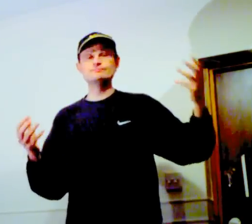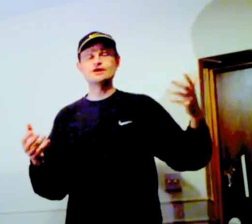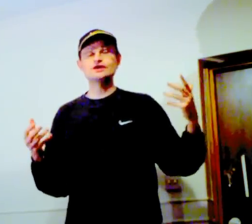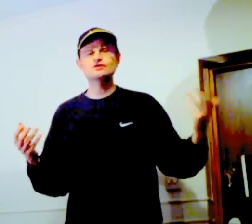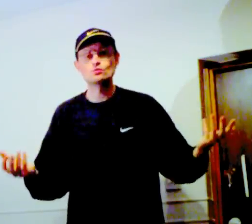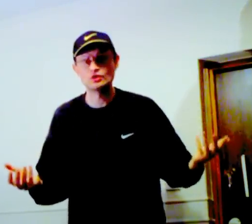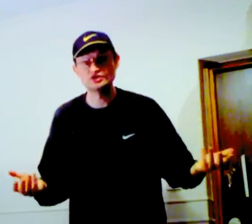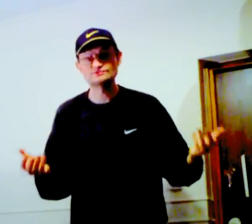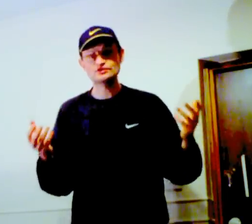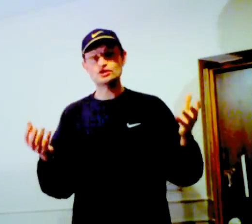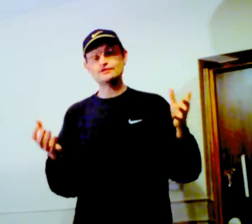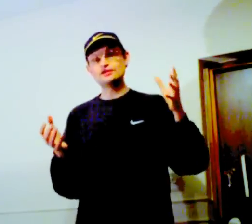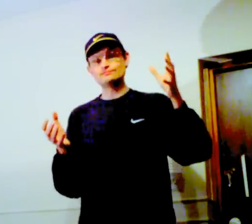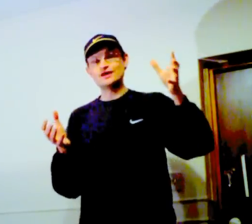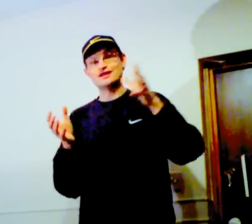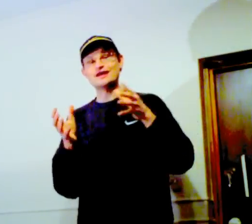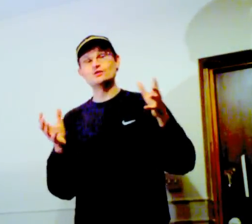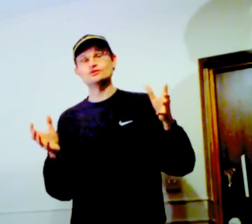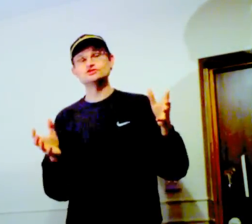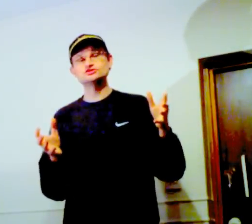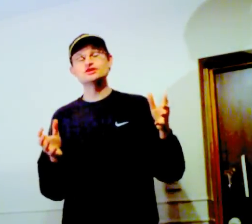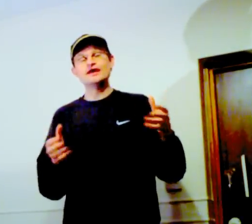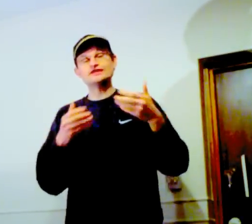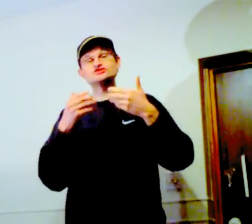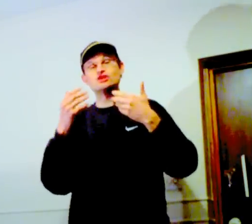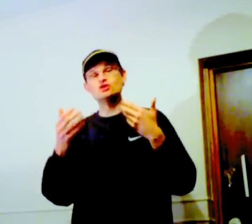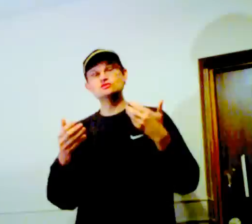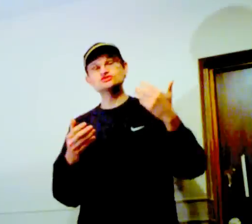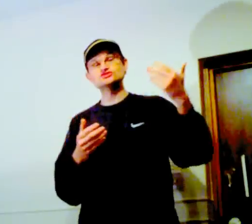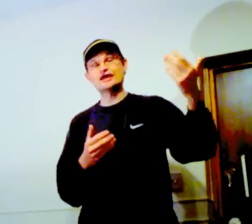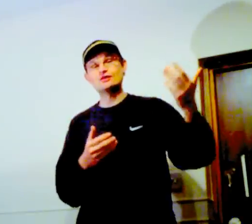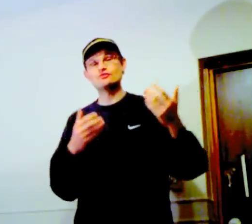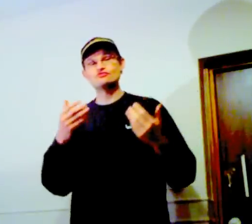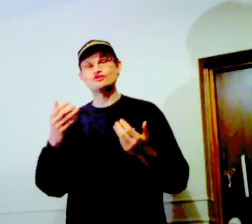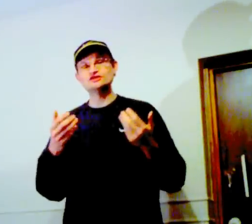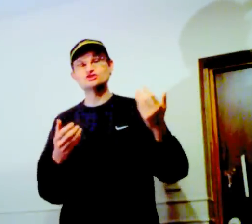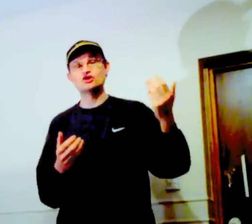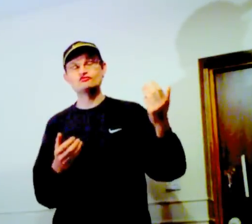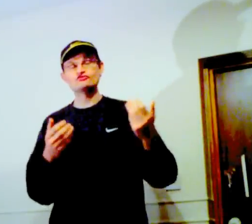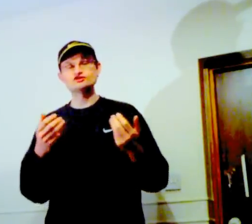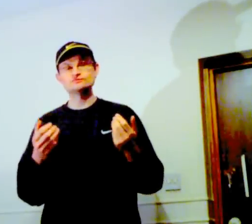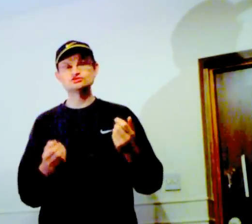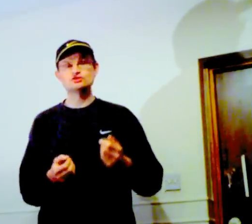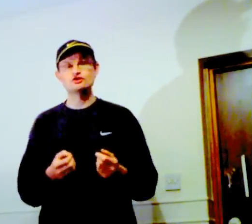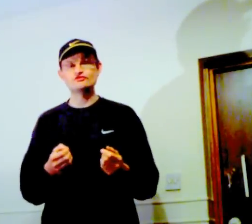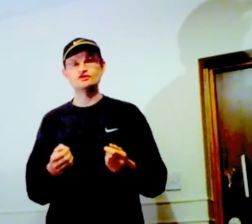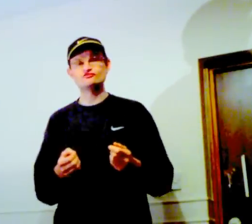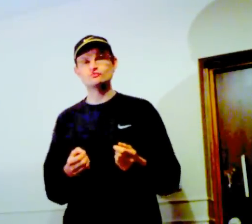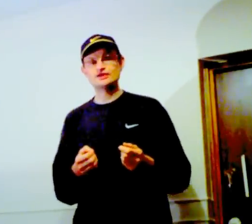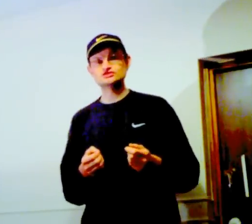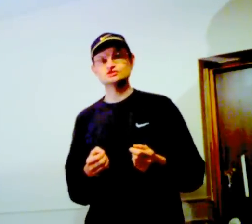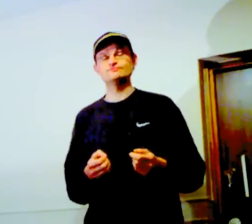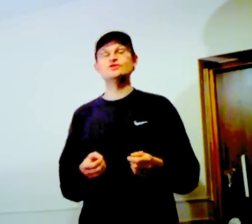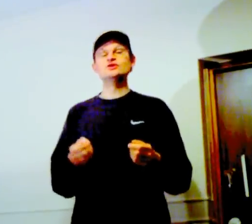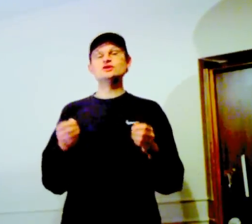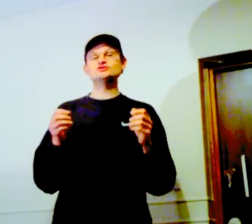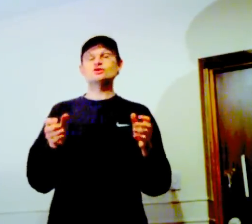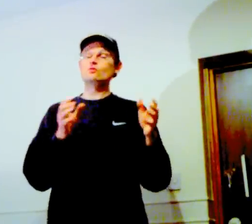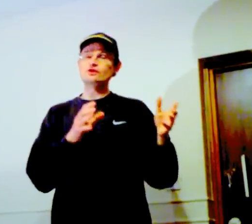by words, being dominated by language, it slows down the rates of transmission of information. And so, one